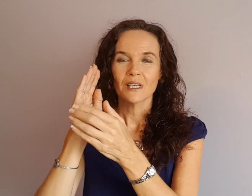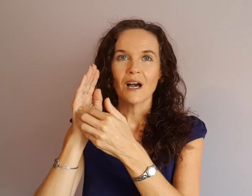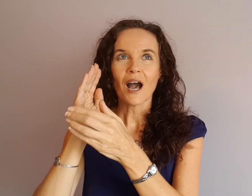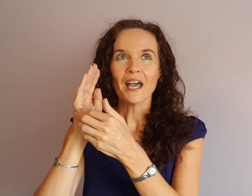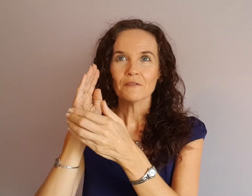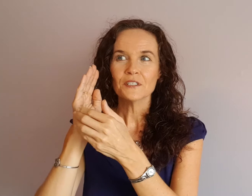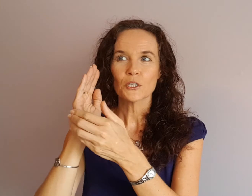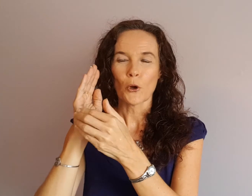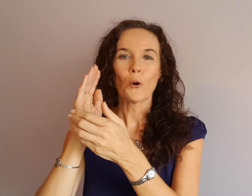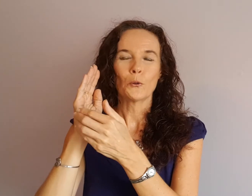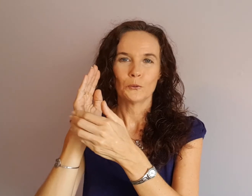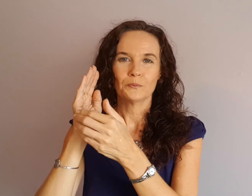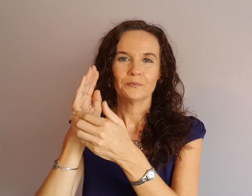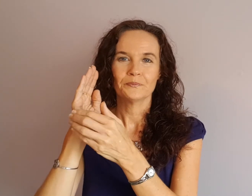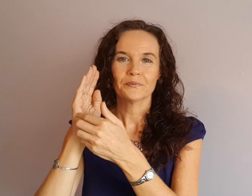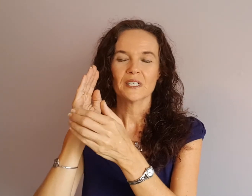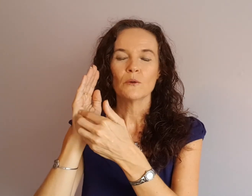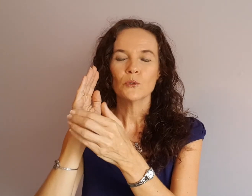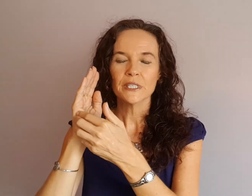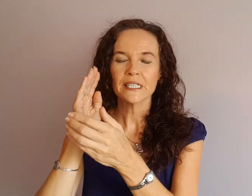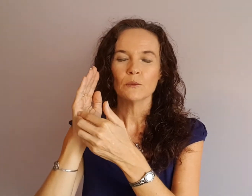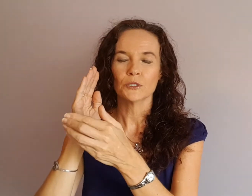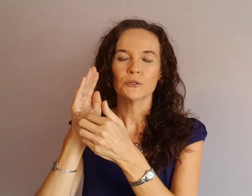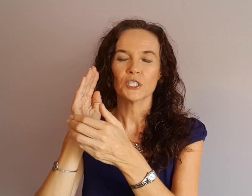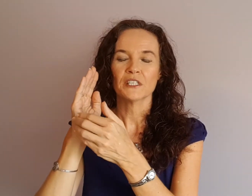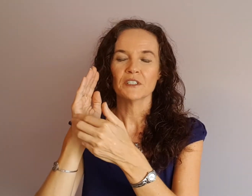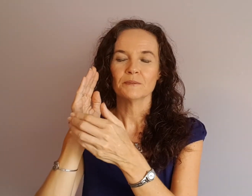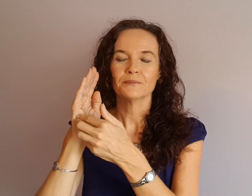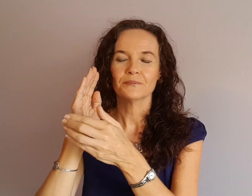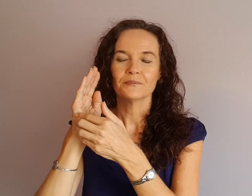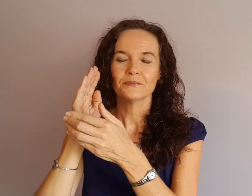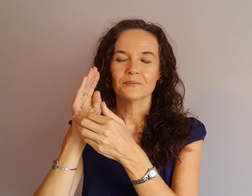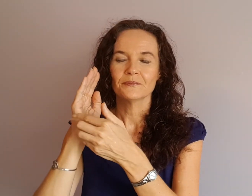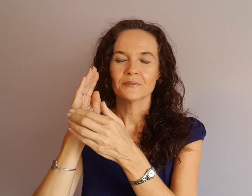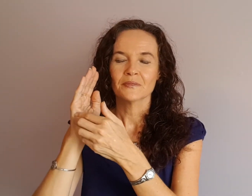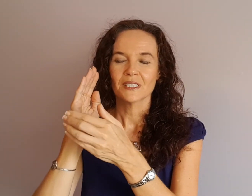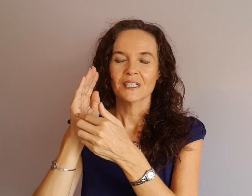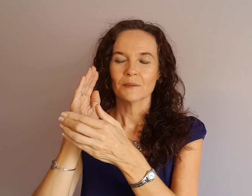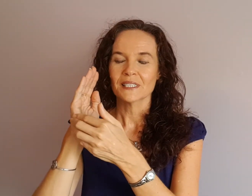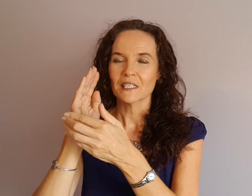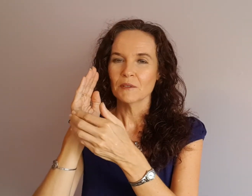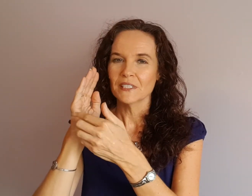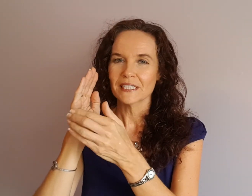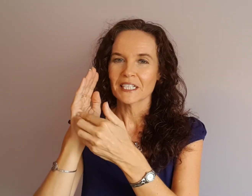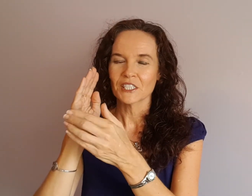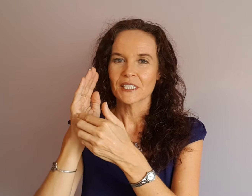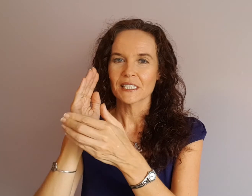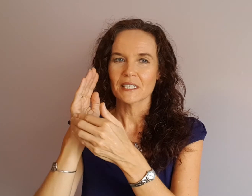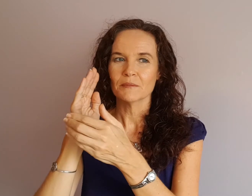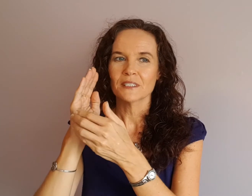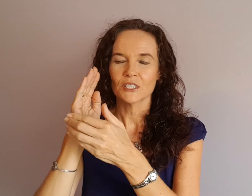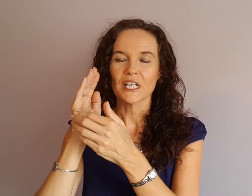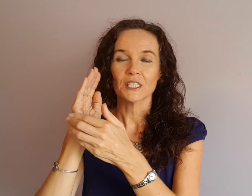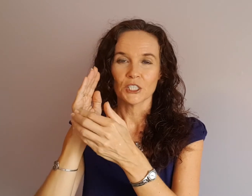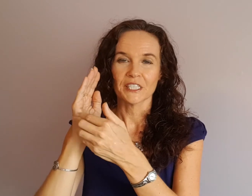I have this goal and I really want to achieve it. Some of these action steps are challenging.